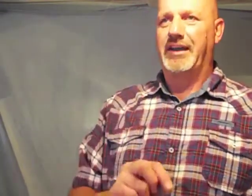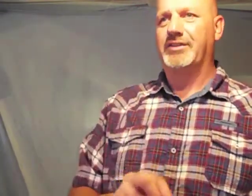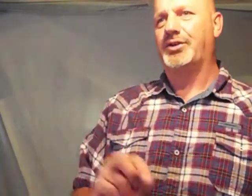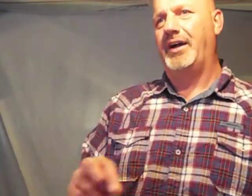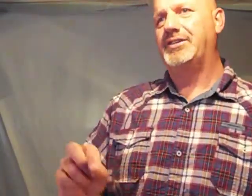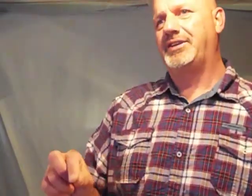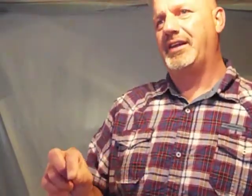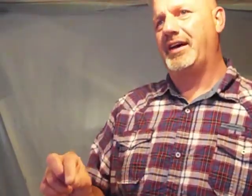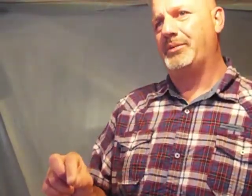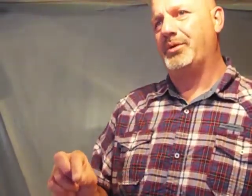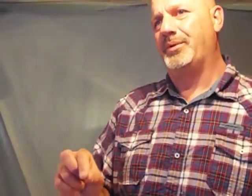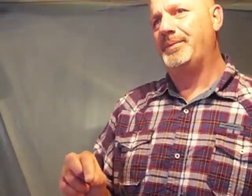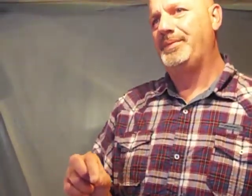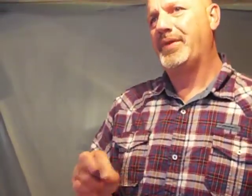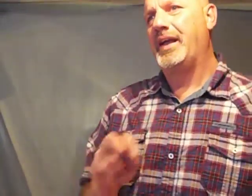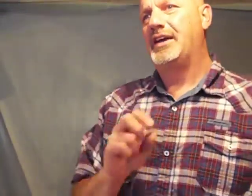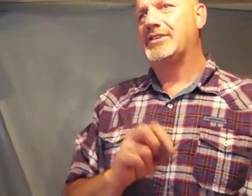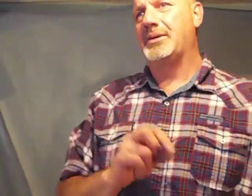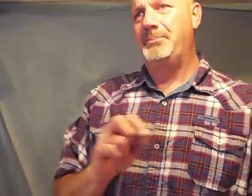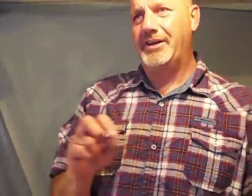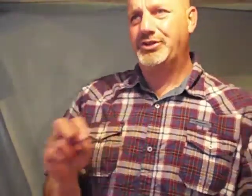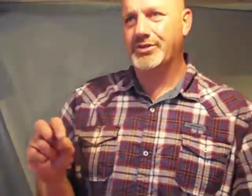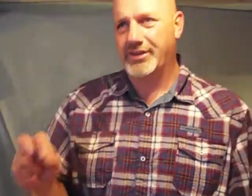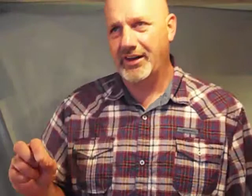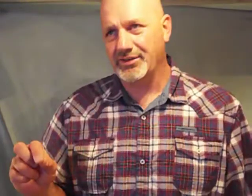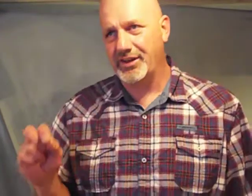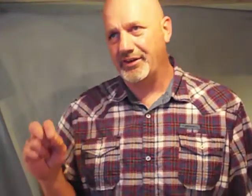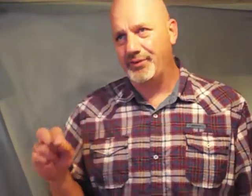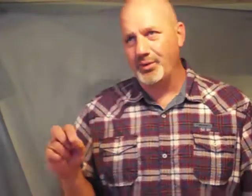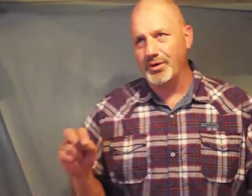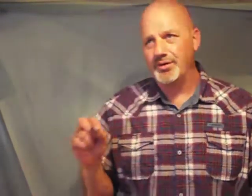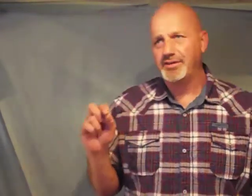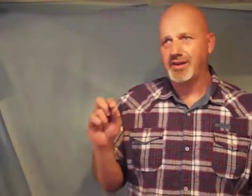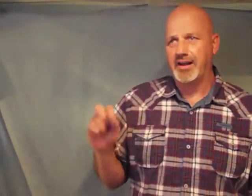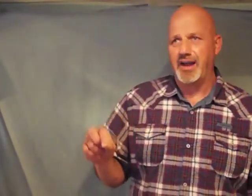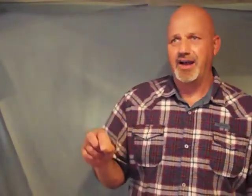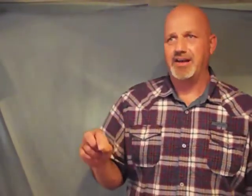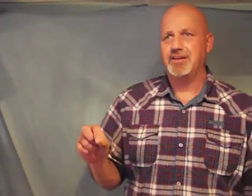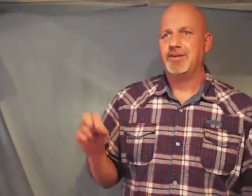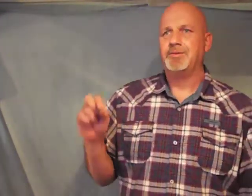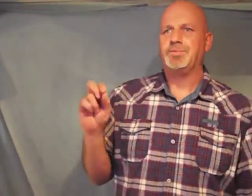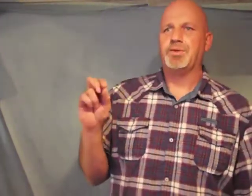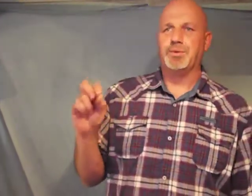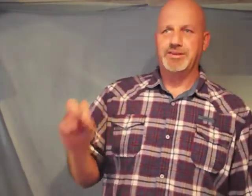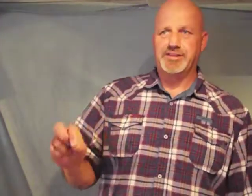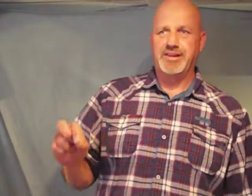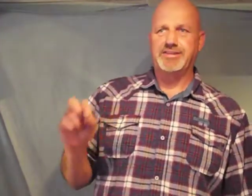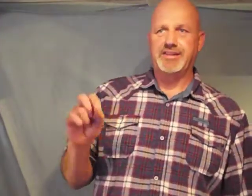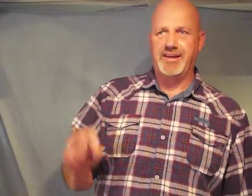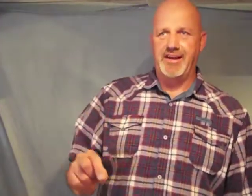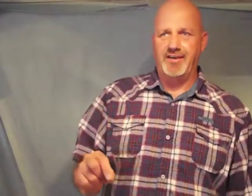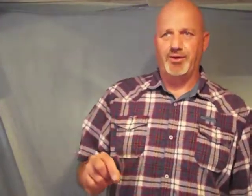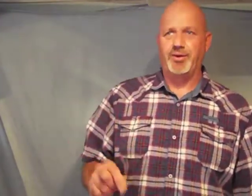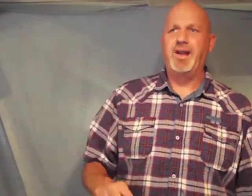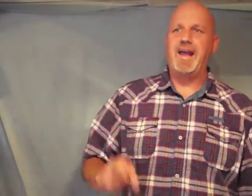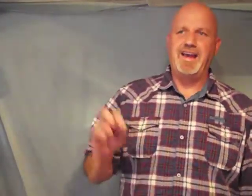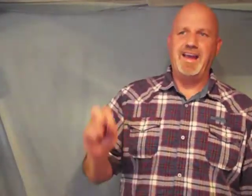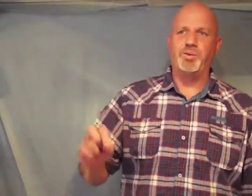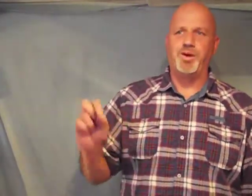gives grace to the humble submit yourselves therefore to God resist the devil and he will